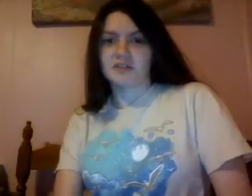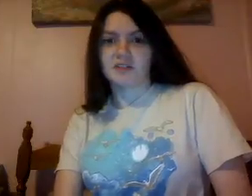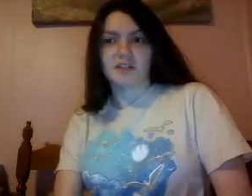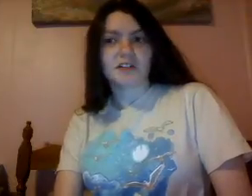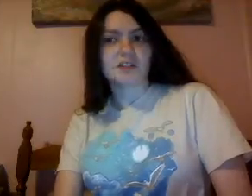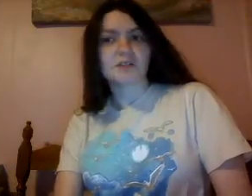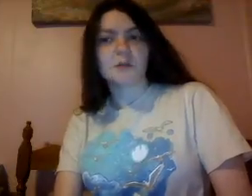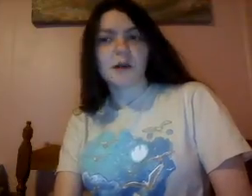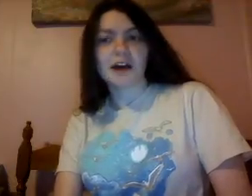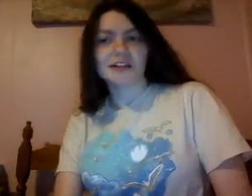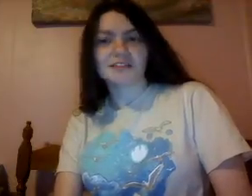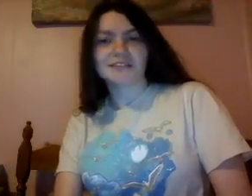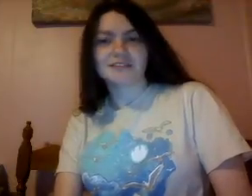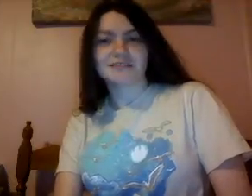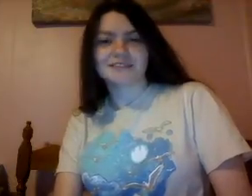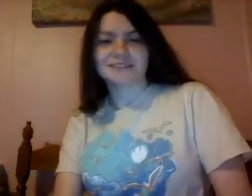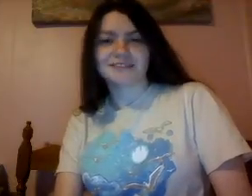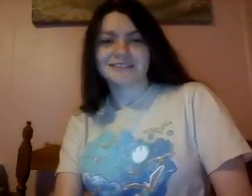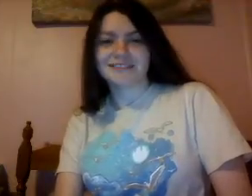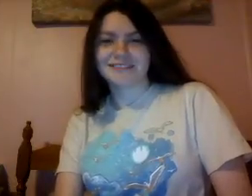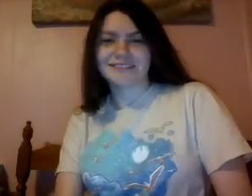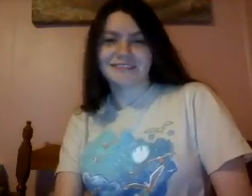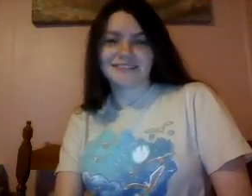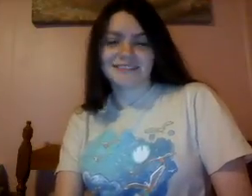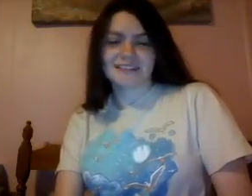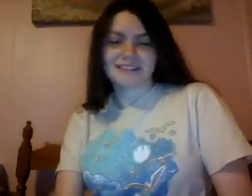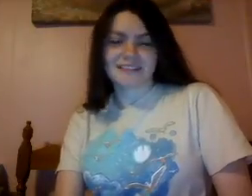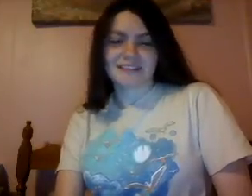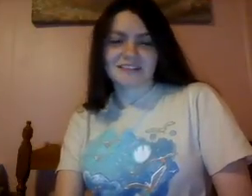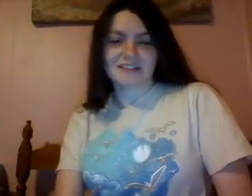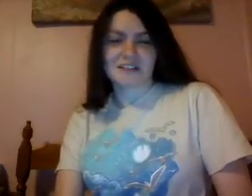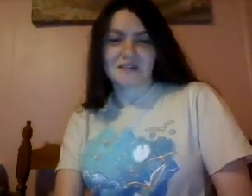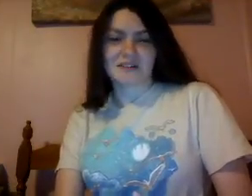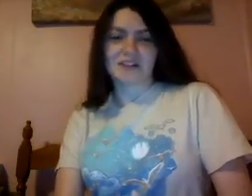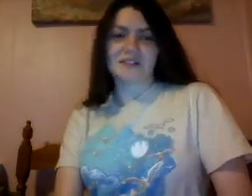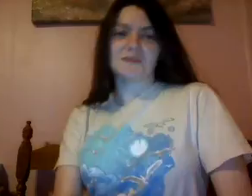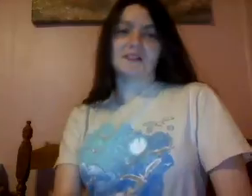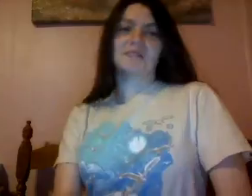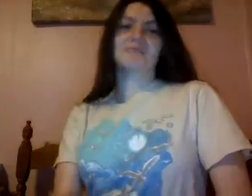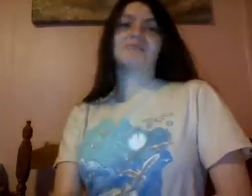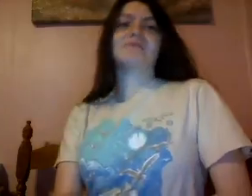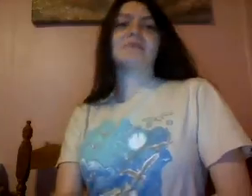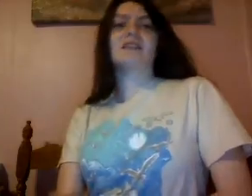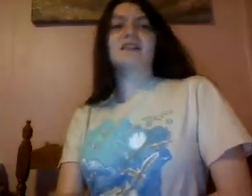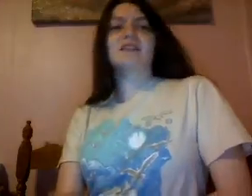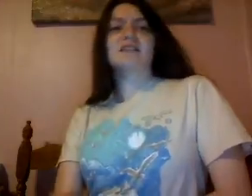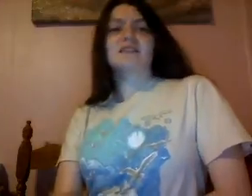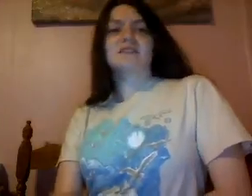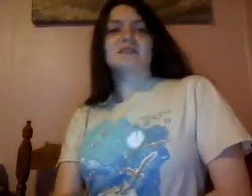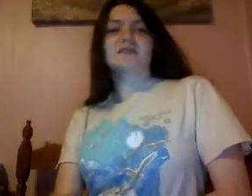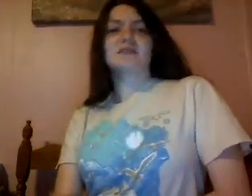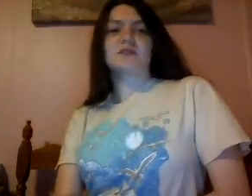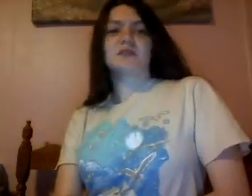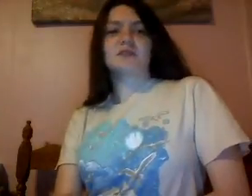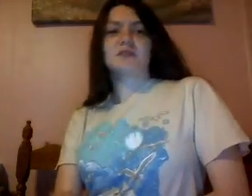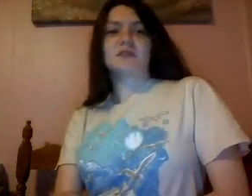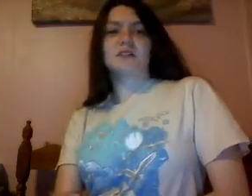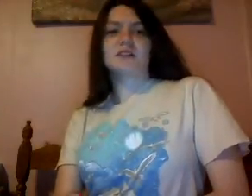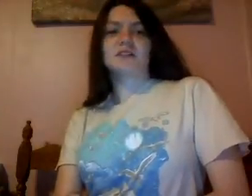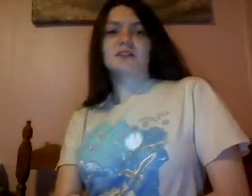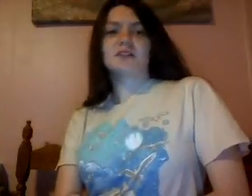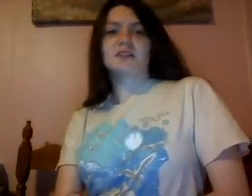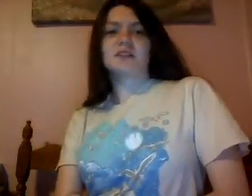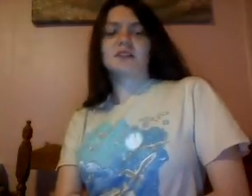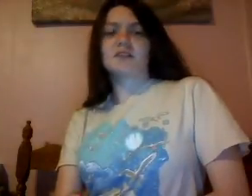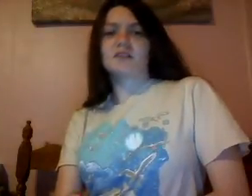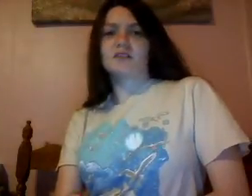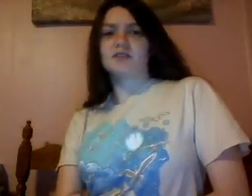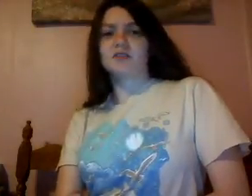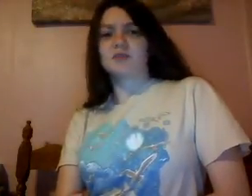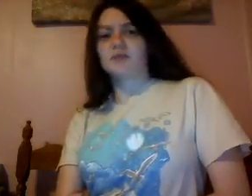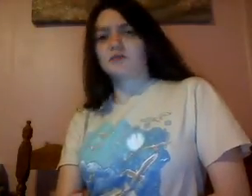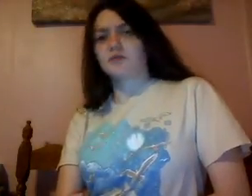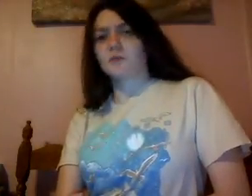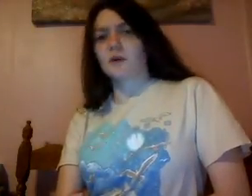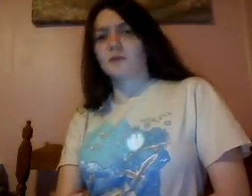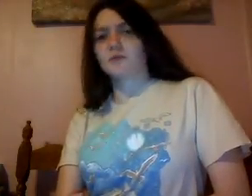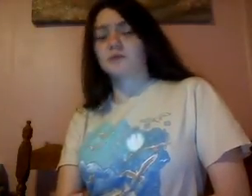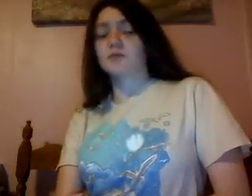falling into a pattern, it starts to not work anymore. So, 110 on two different poems, which are